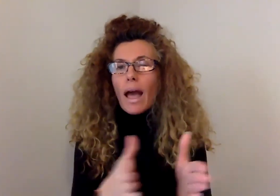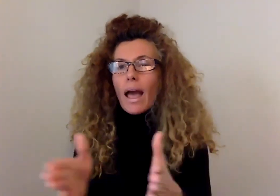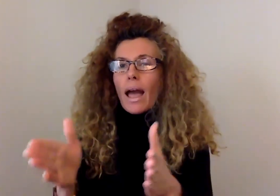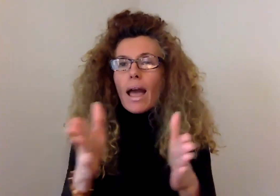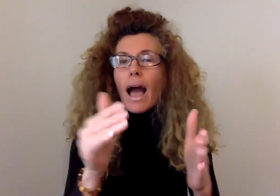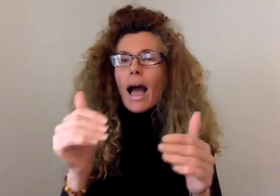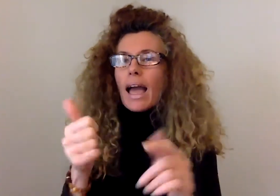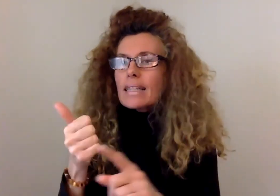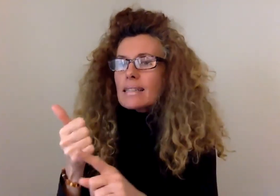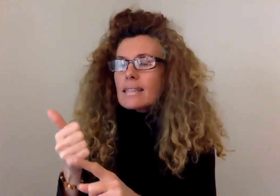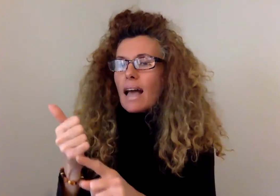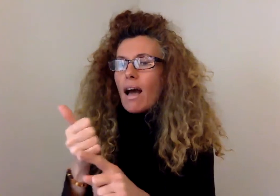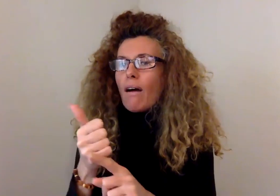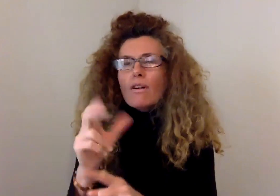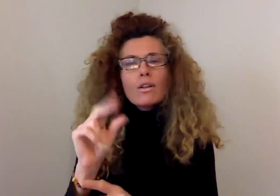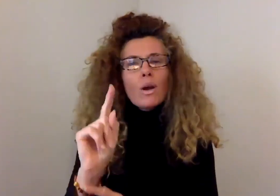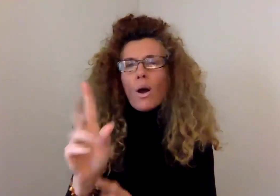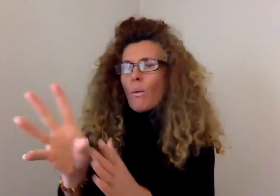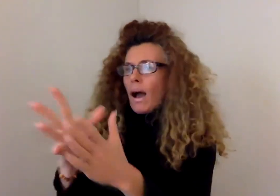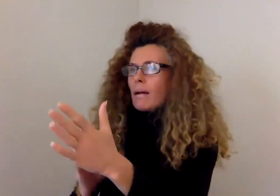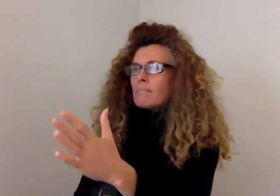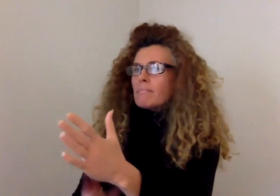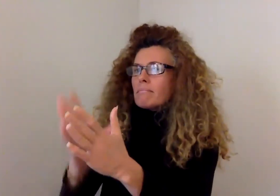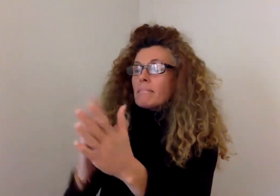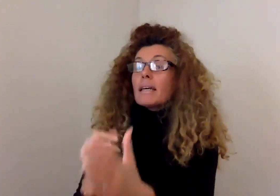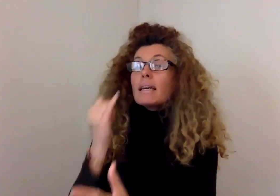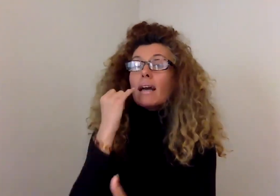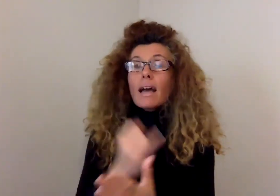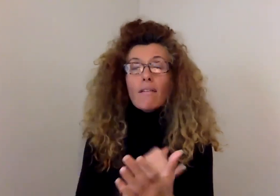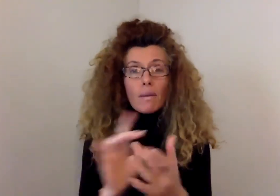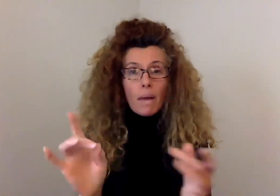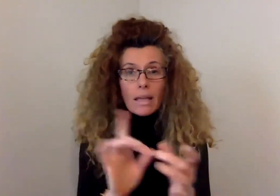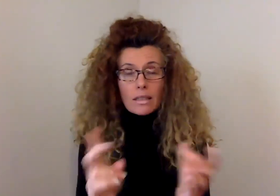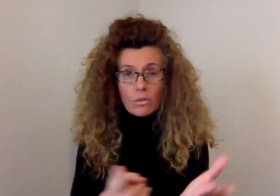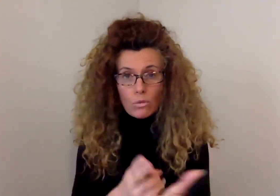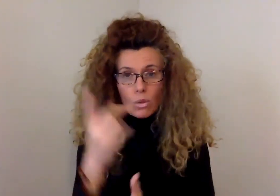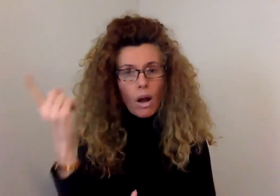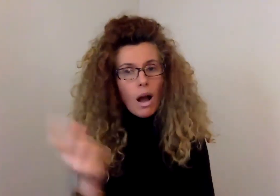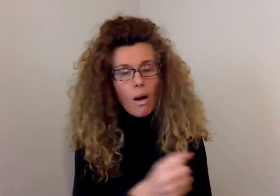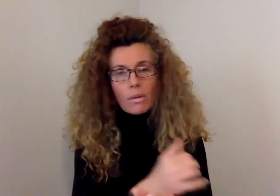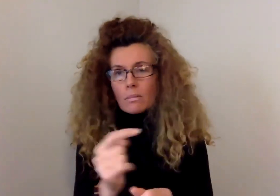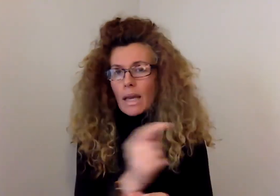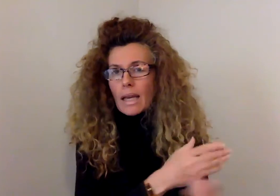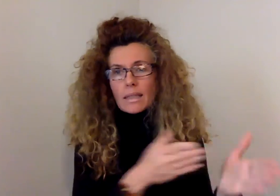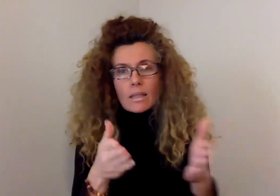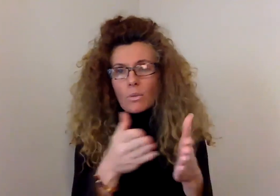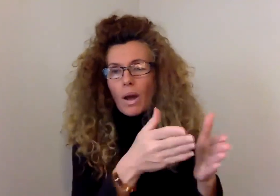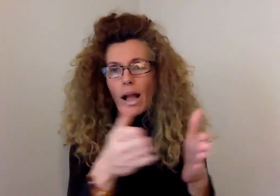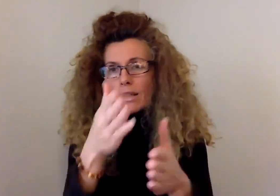make an imitation of it. If the message is true, it will always make its way to the end of the world. It is